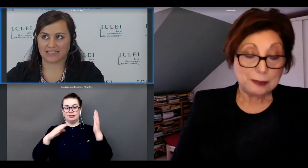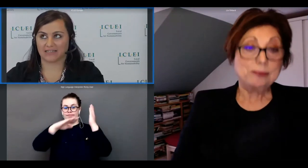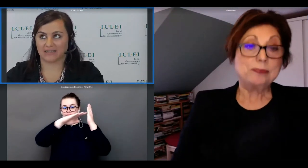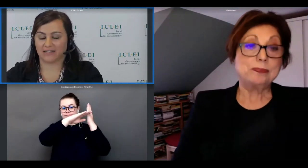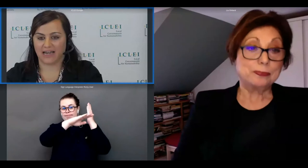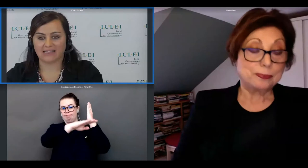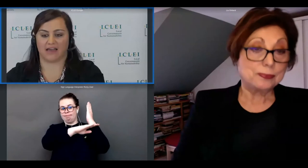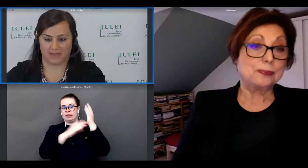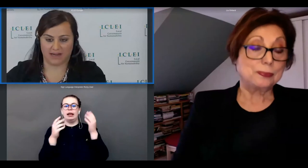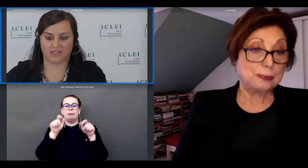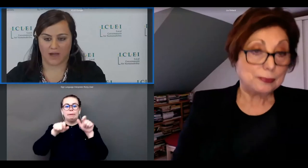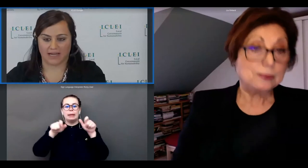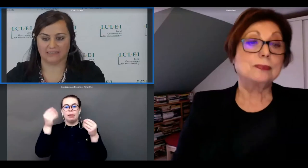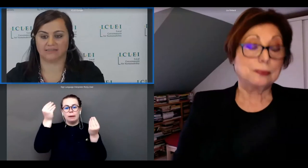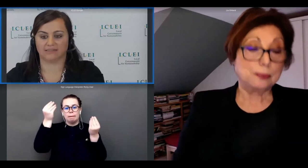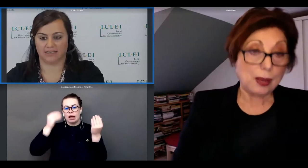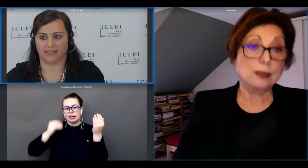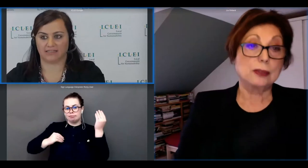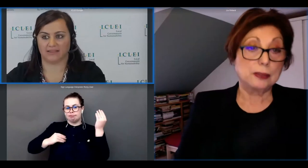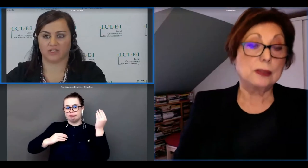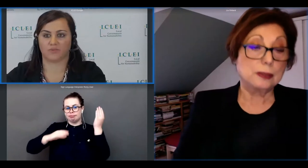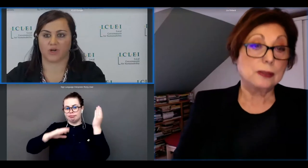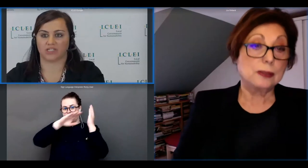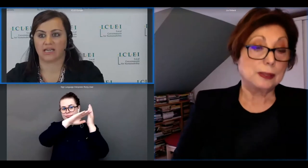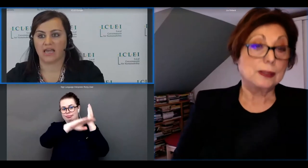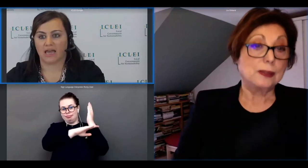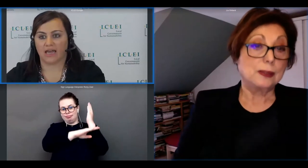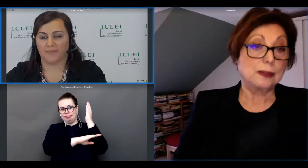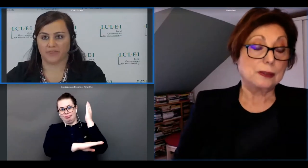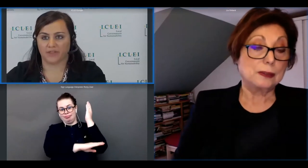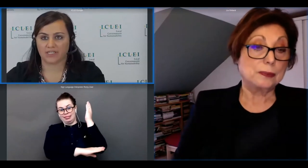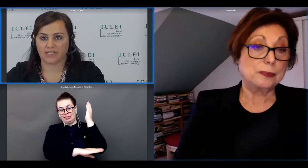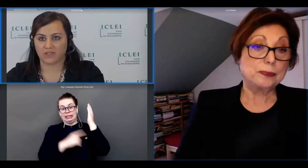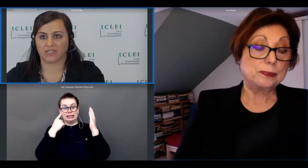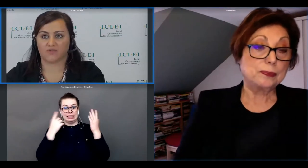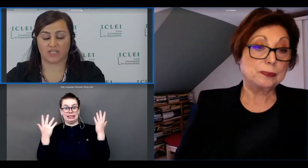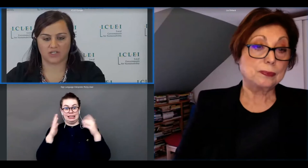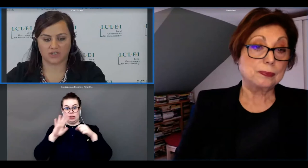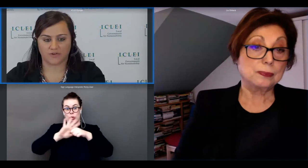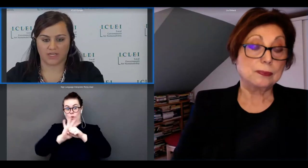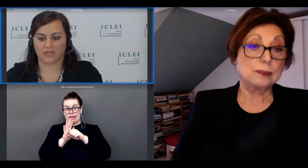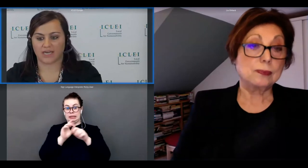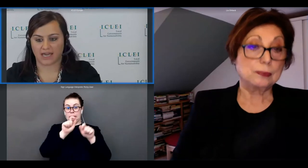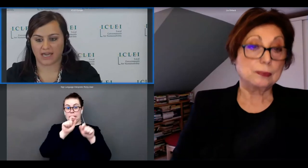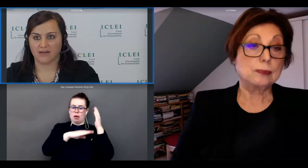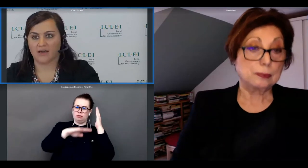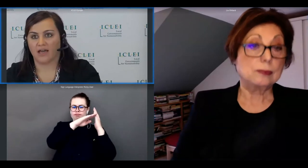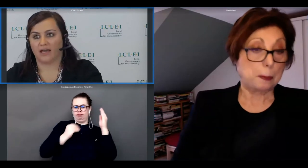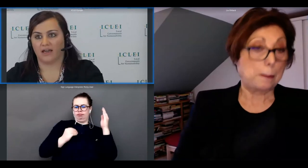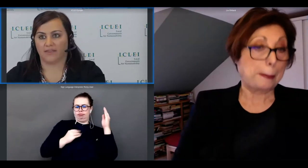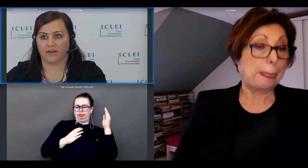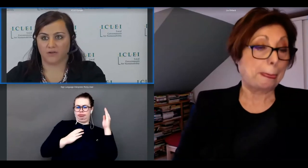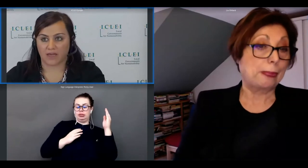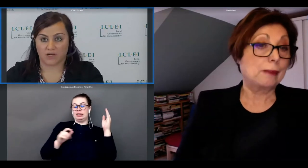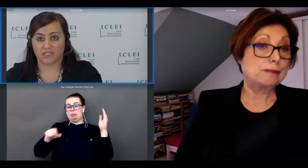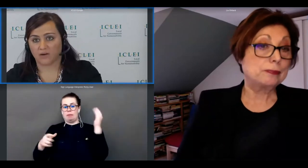increased class gap that has widened in this in this process um there is some interesting research from the uk uh